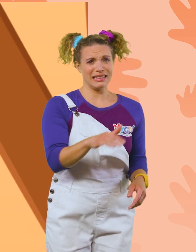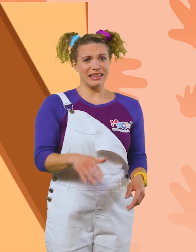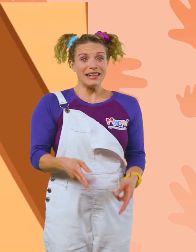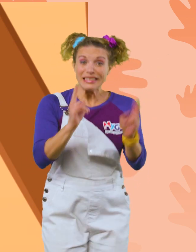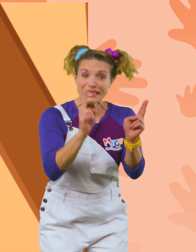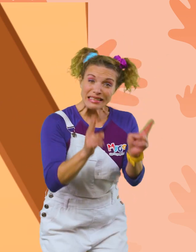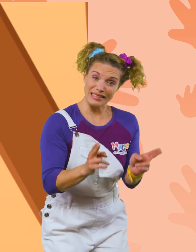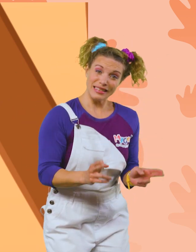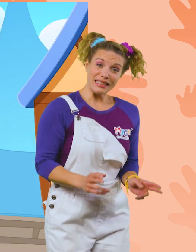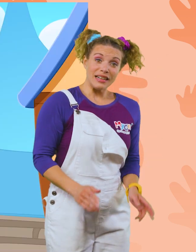Hurry!